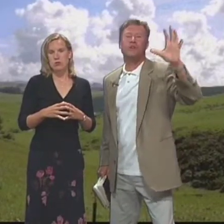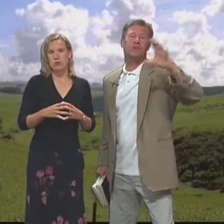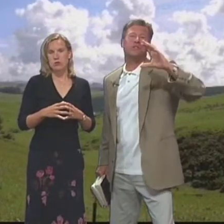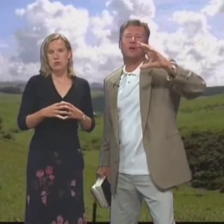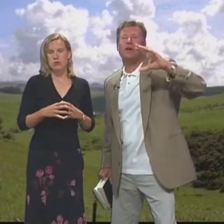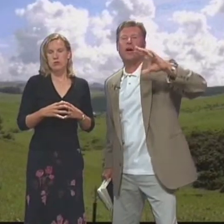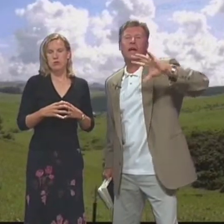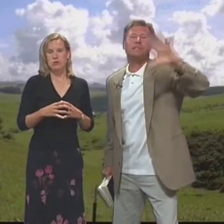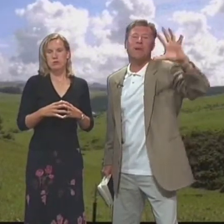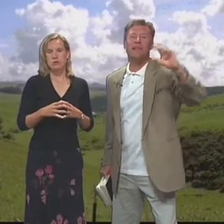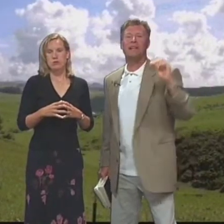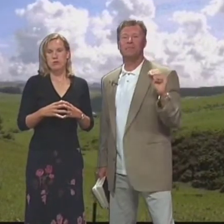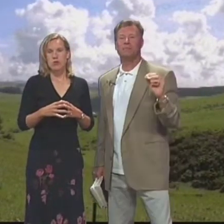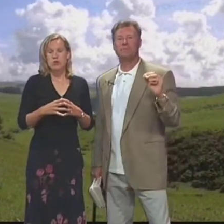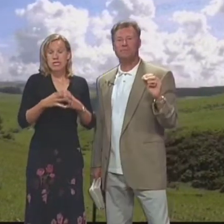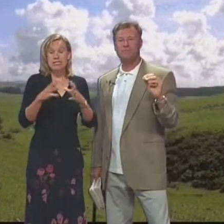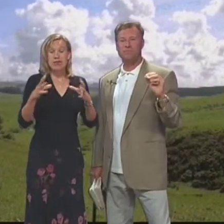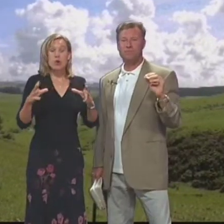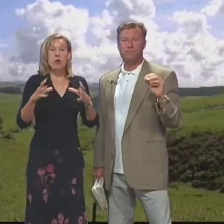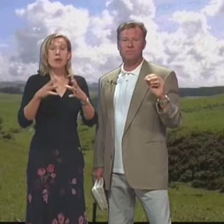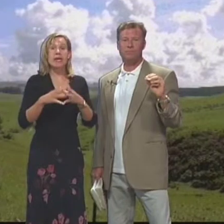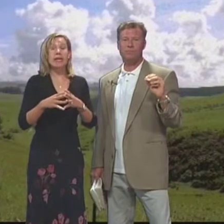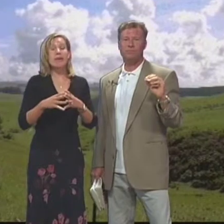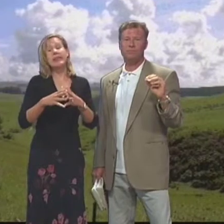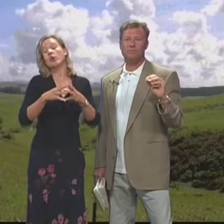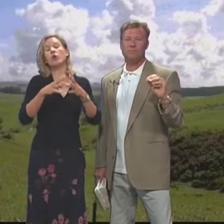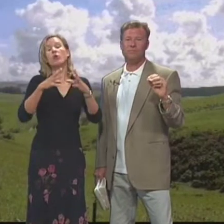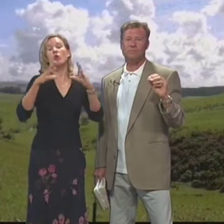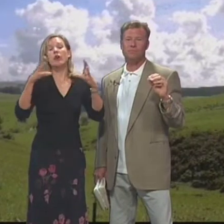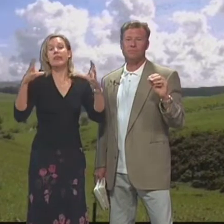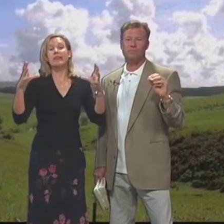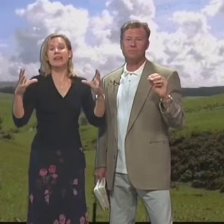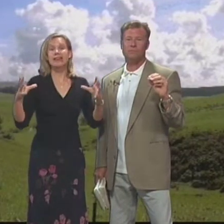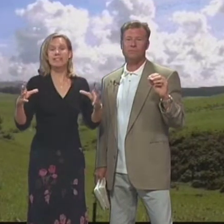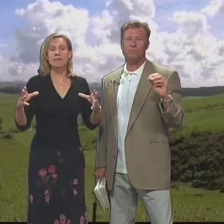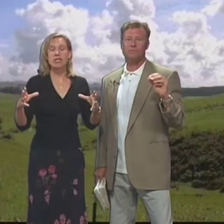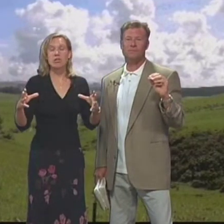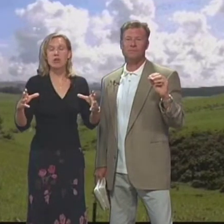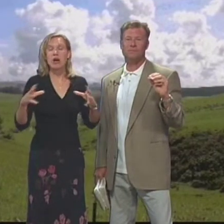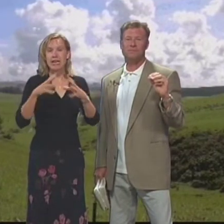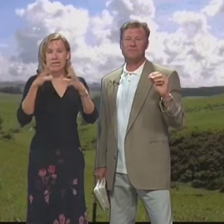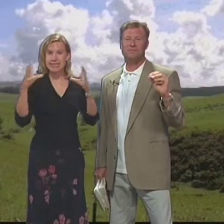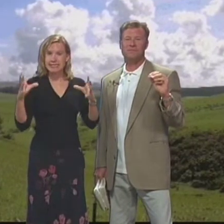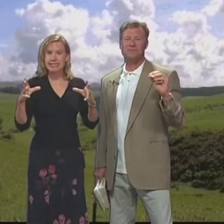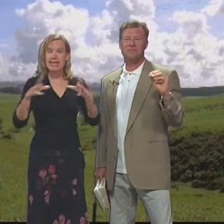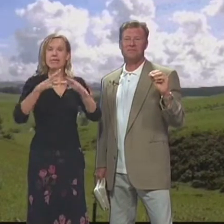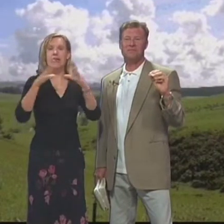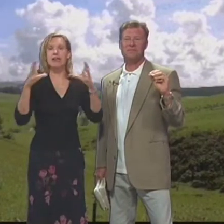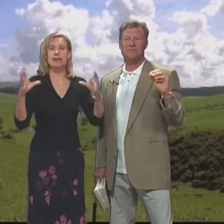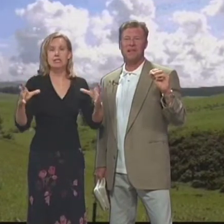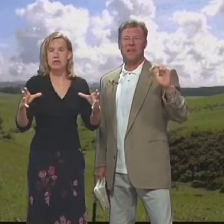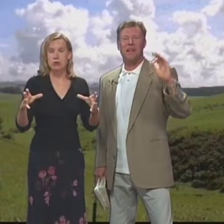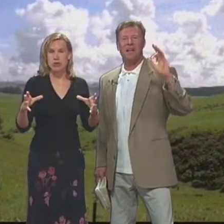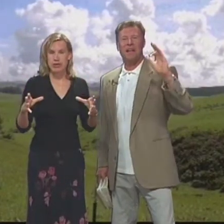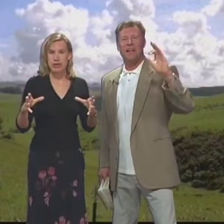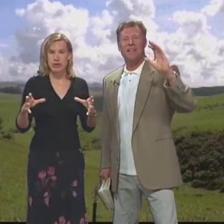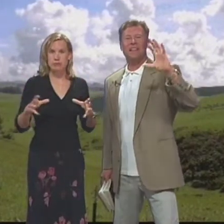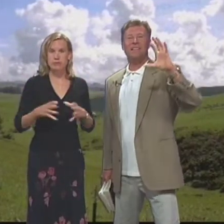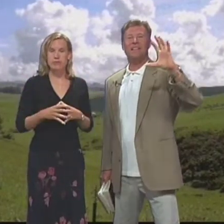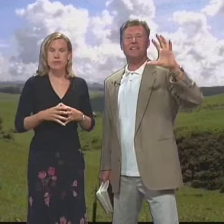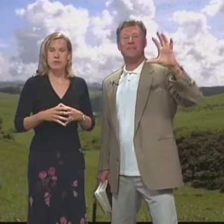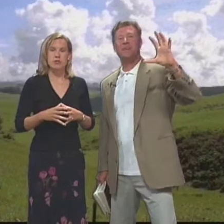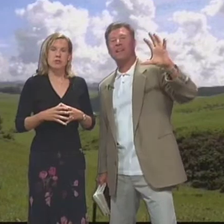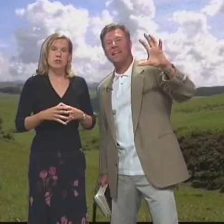to grow the church You know, expand the kingdom Utilizándolo como esquema De cómo darle crecimiento A la iglesia Y darle crecimiento al